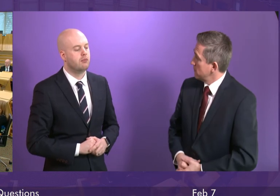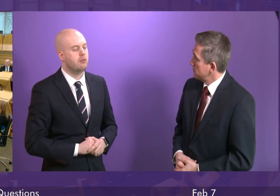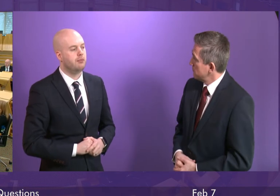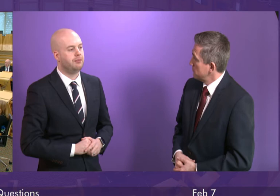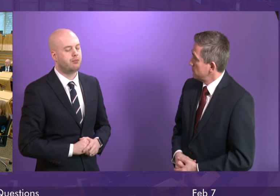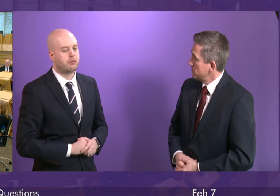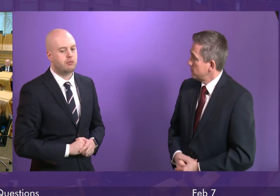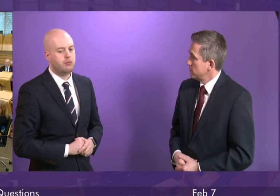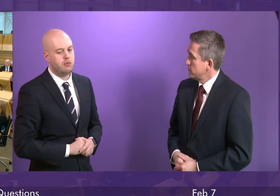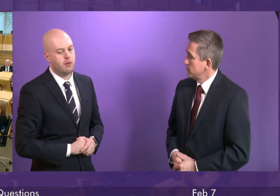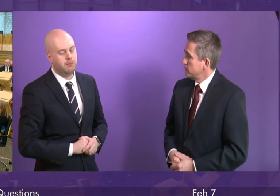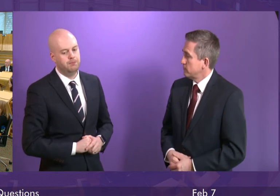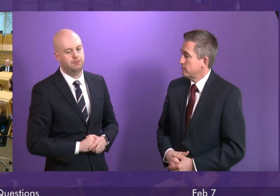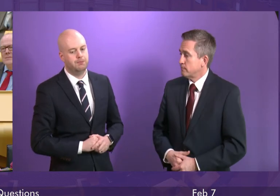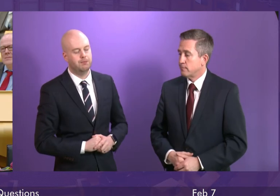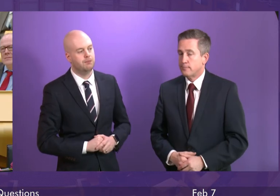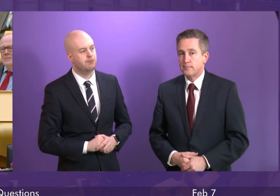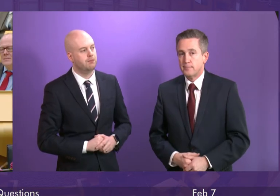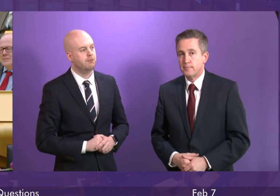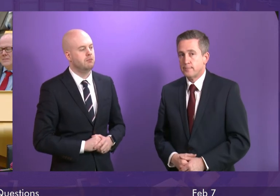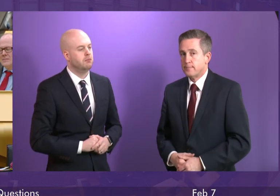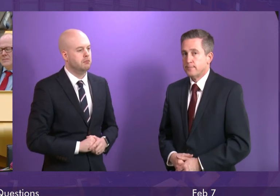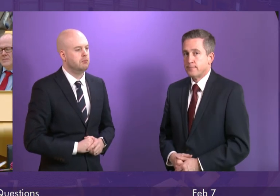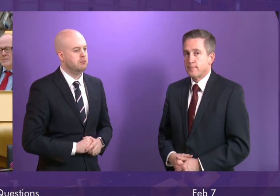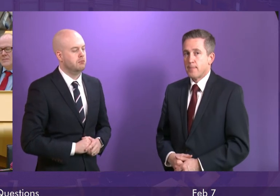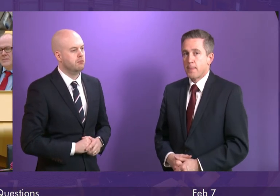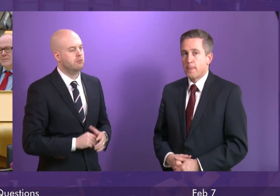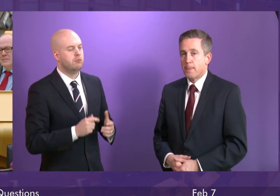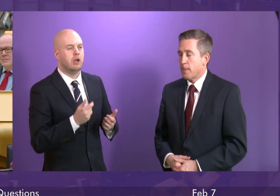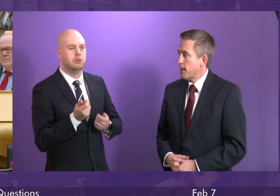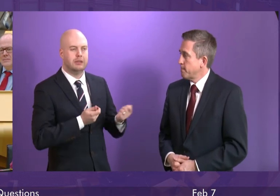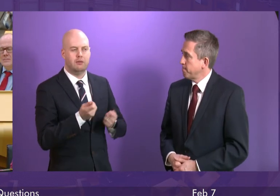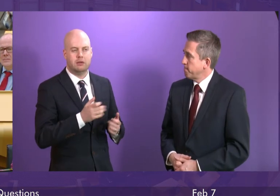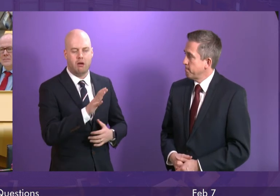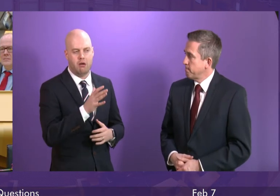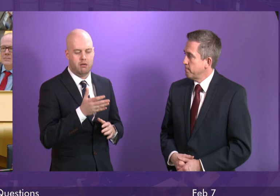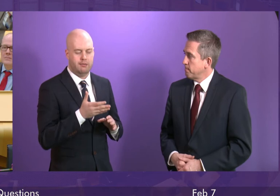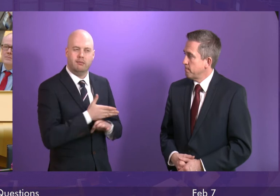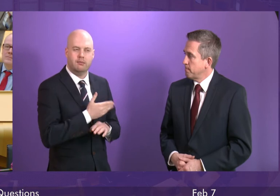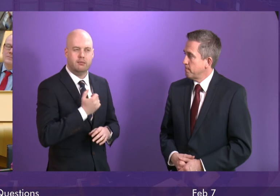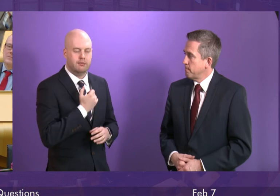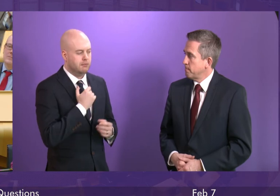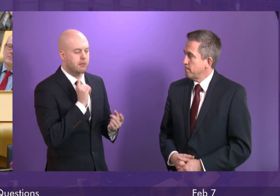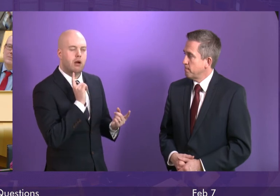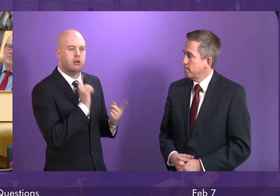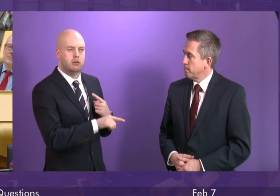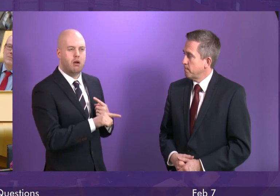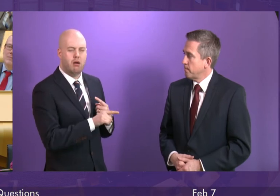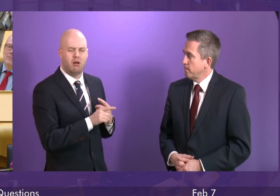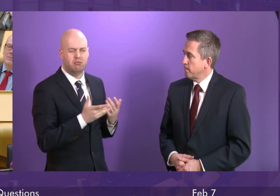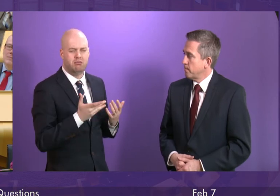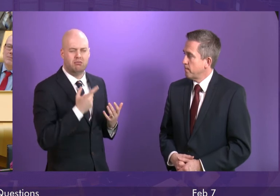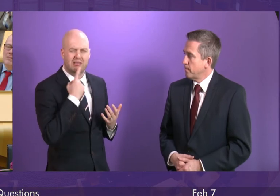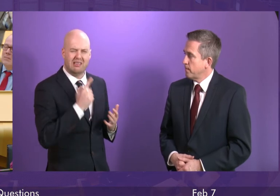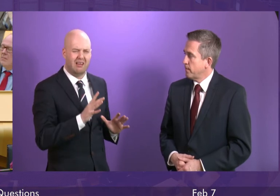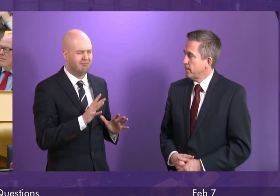Minister. Deputy Prime Deputy my earlier answer, I stressed the importance that is attached to music